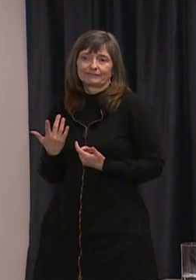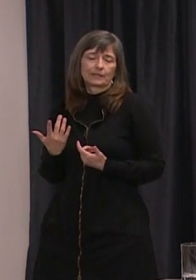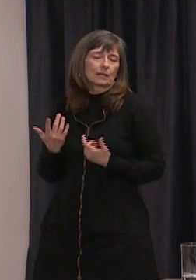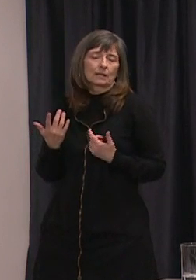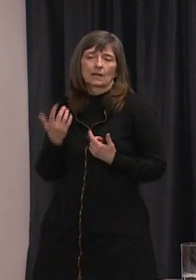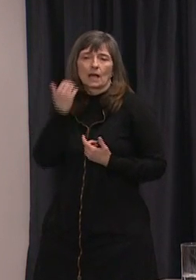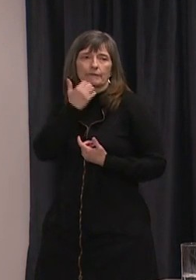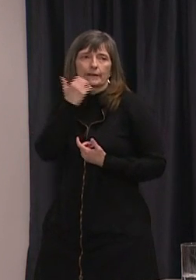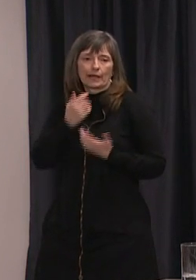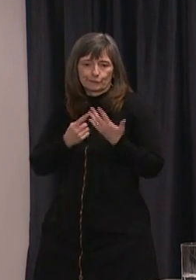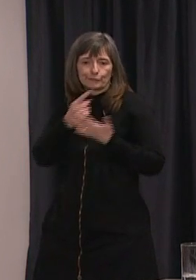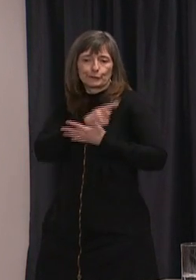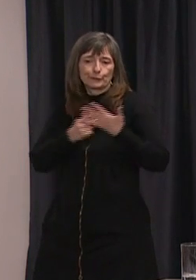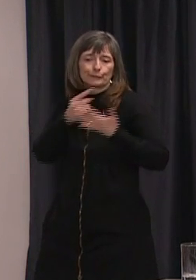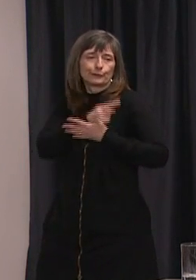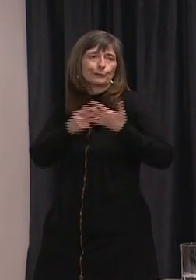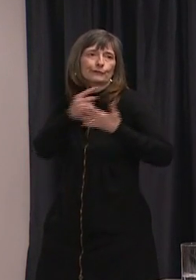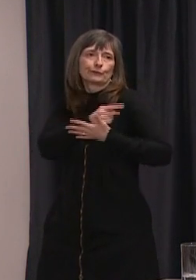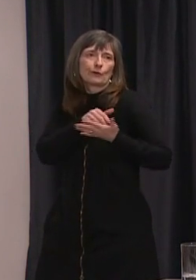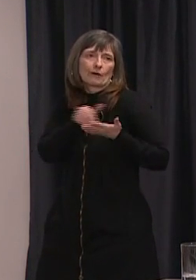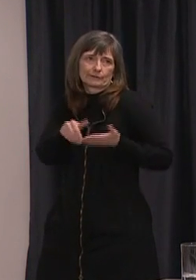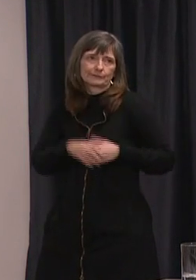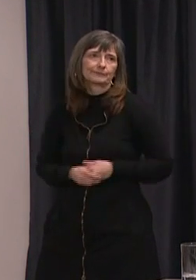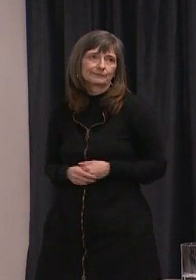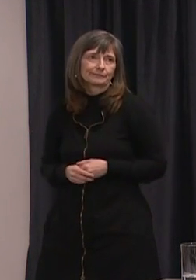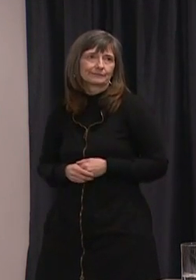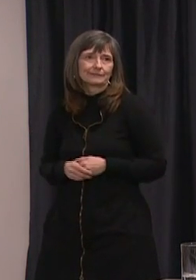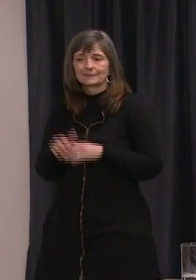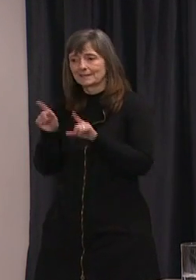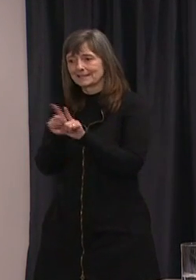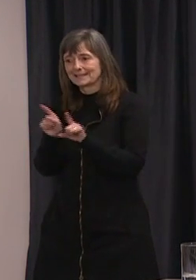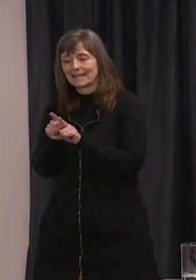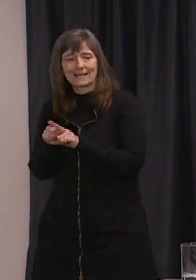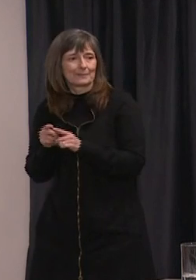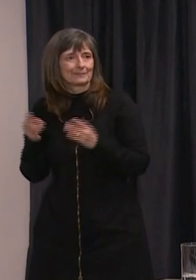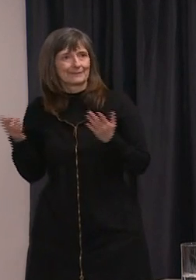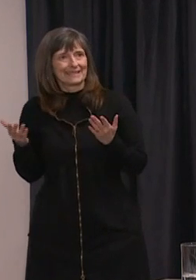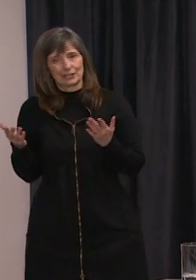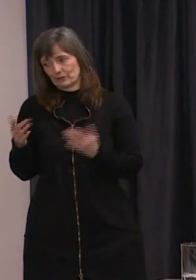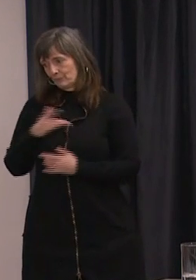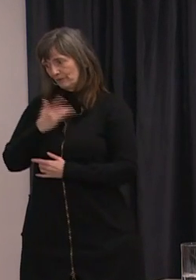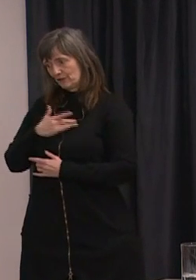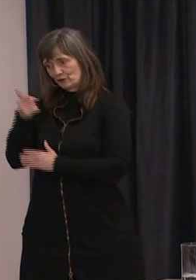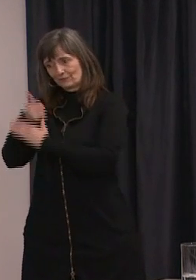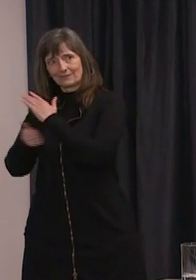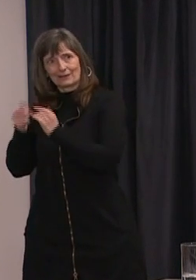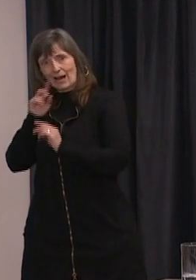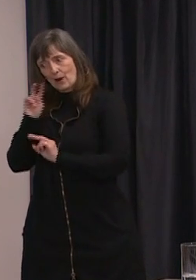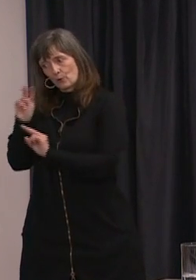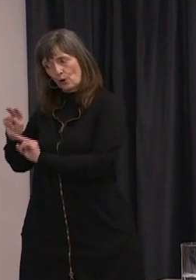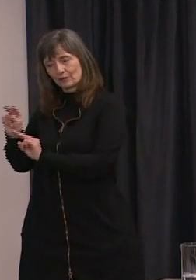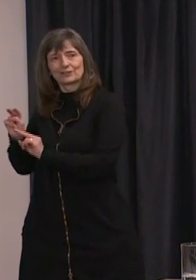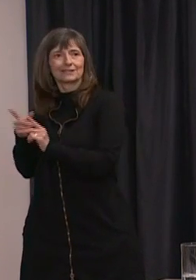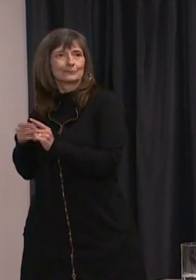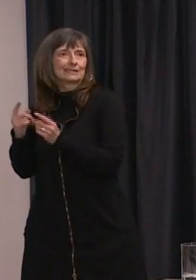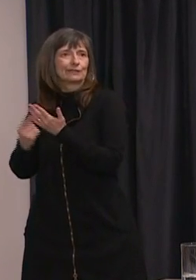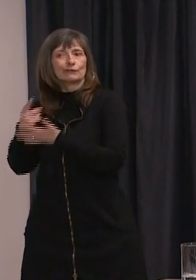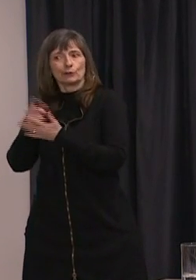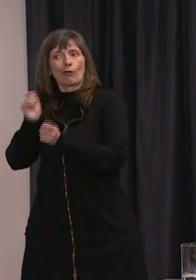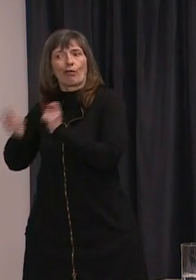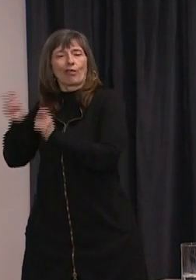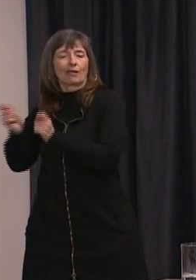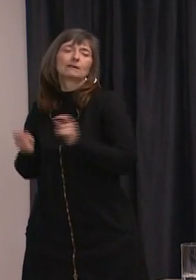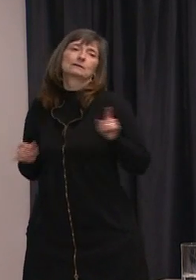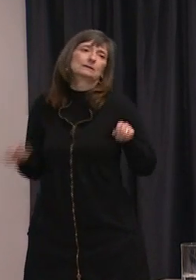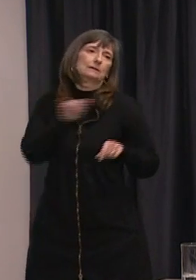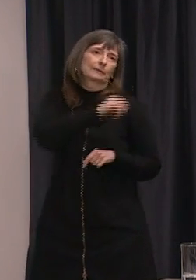review by the federal government on a frequent basis just as the kind of things under provincial jurisdiction you've seen how they've evolved